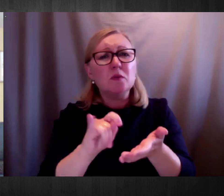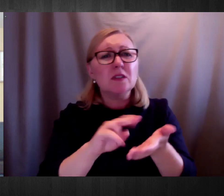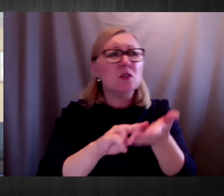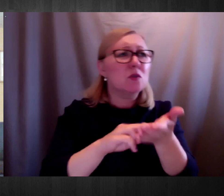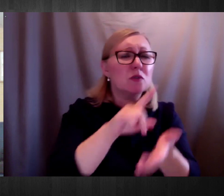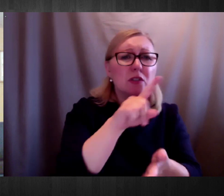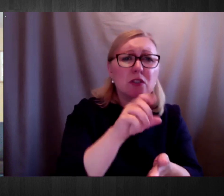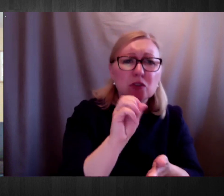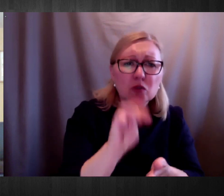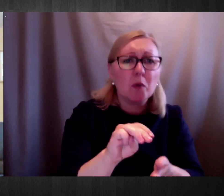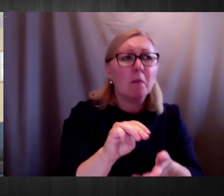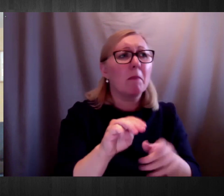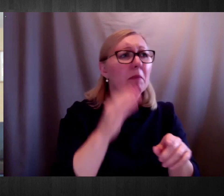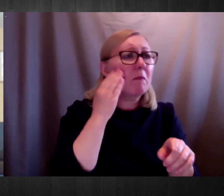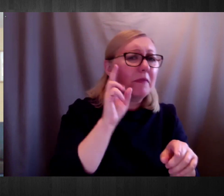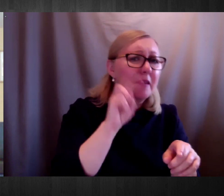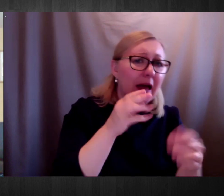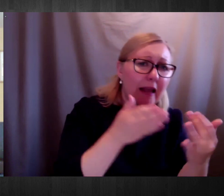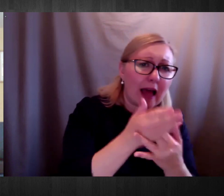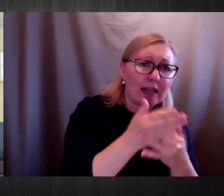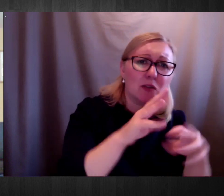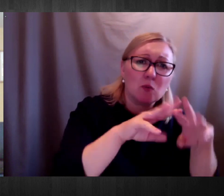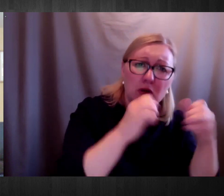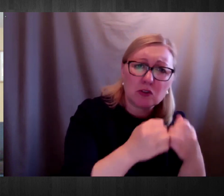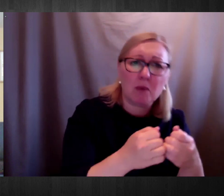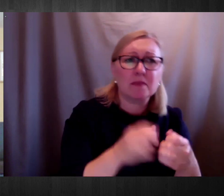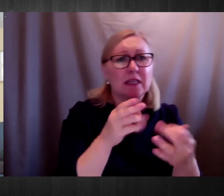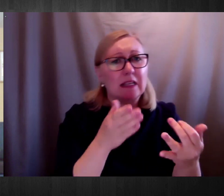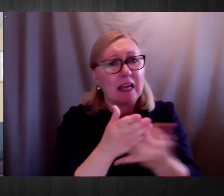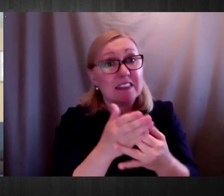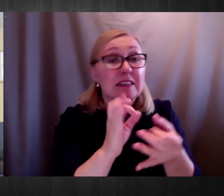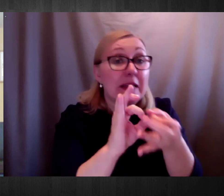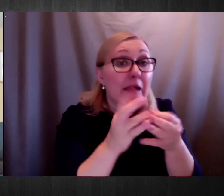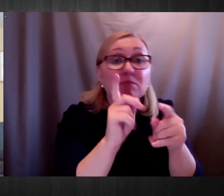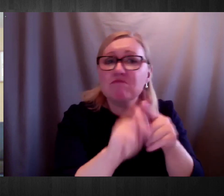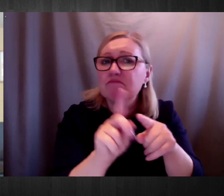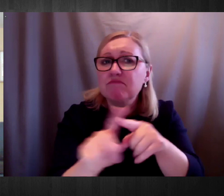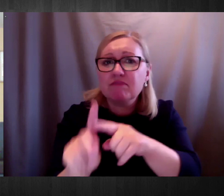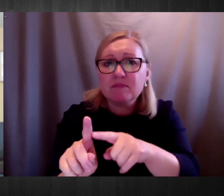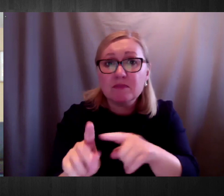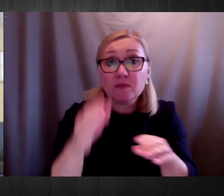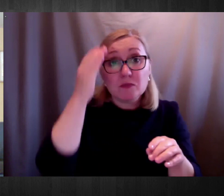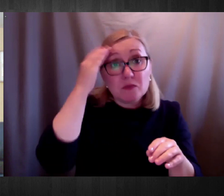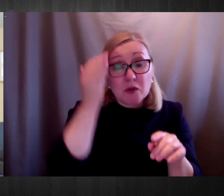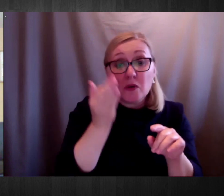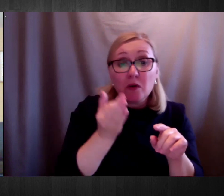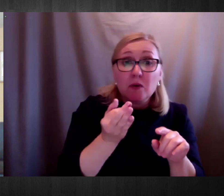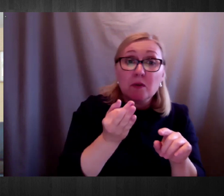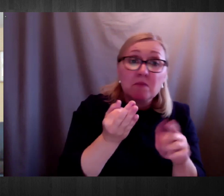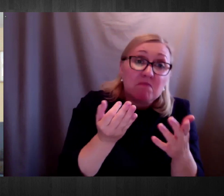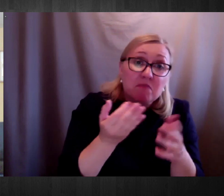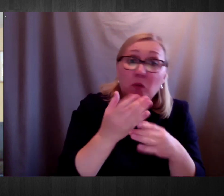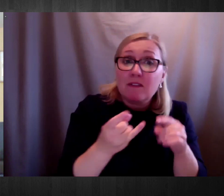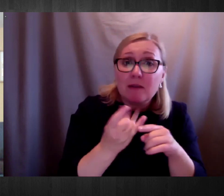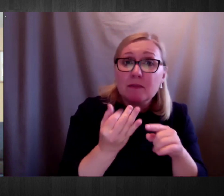and using games and exercises. So we know the future is that we don't have